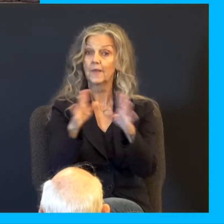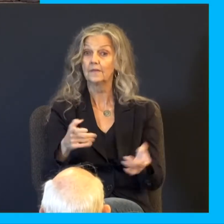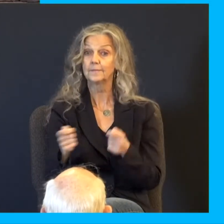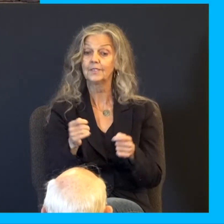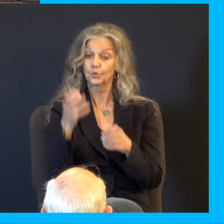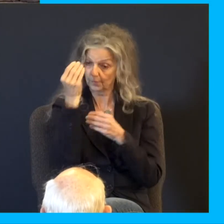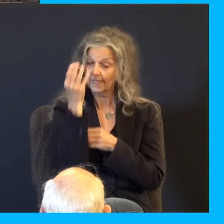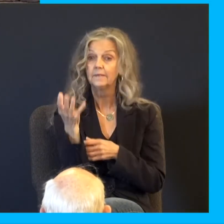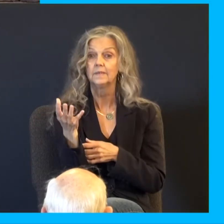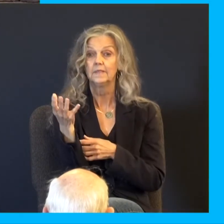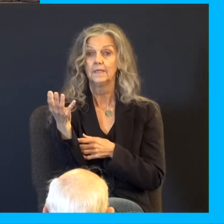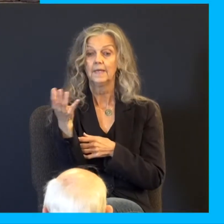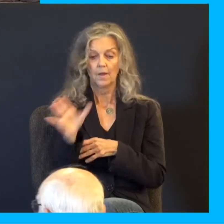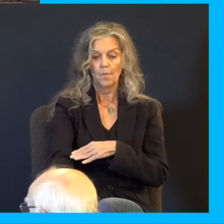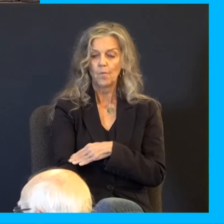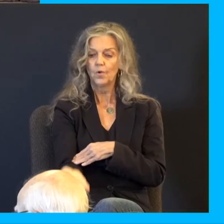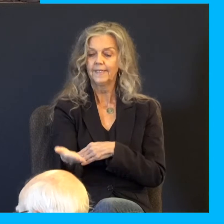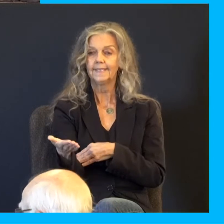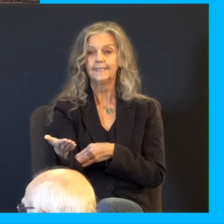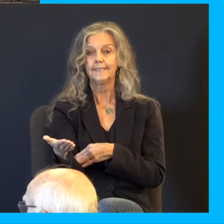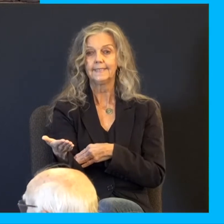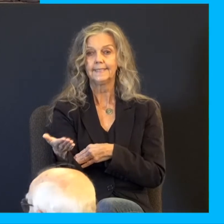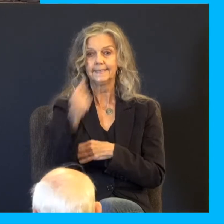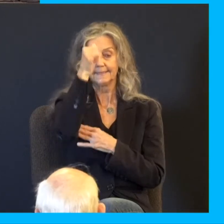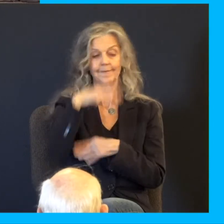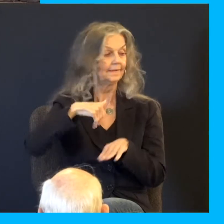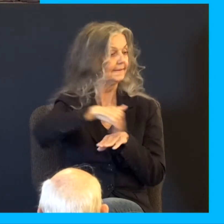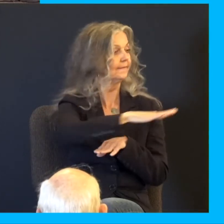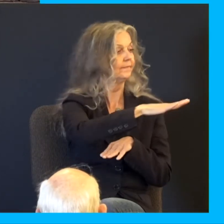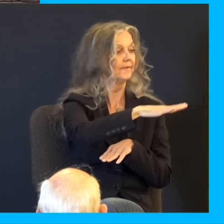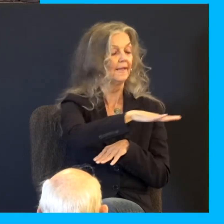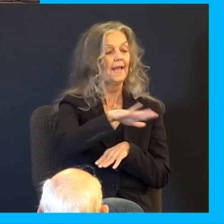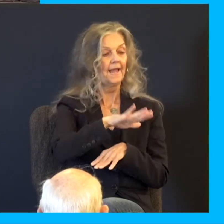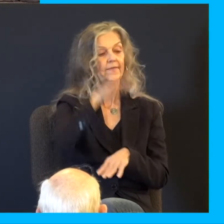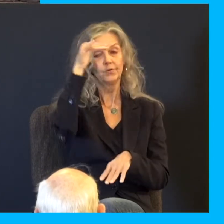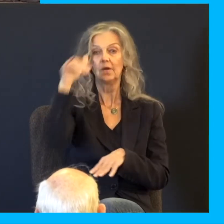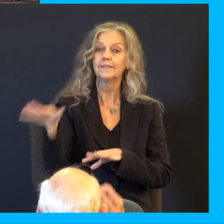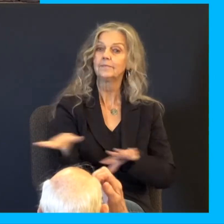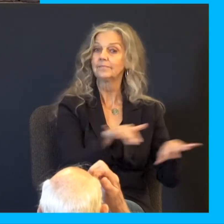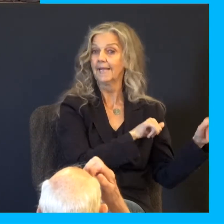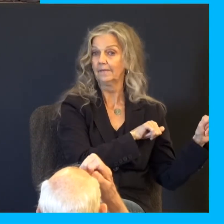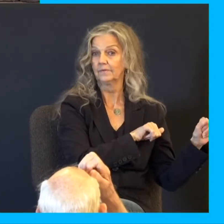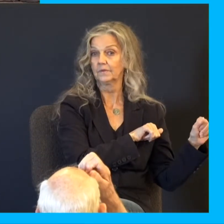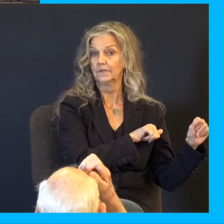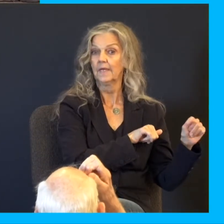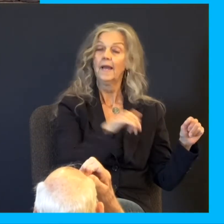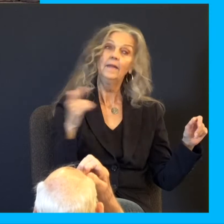And as soon as morning was light, the men were sent away, they and their donkeys. And when they were gone out of the city, and not